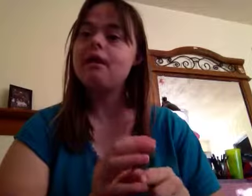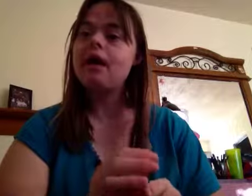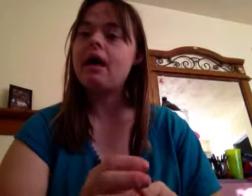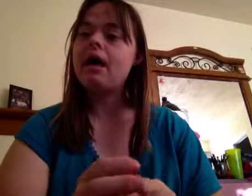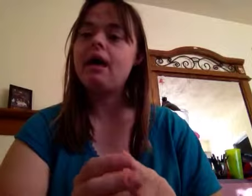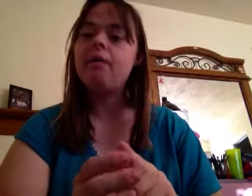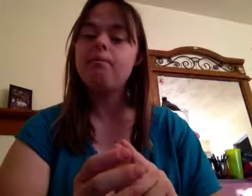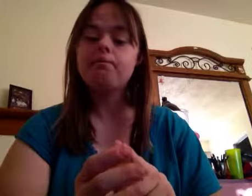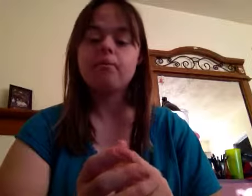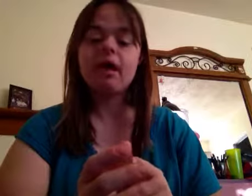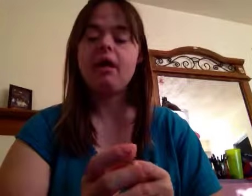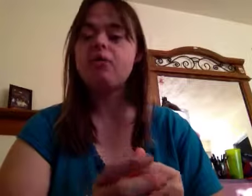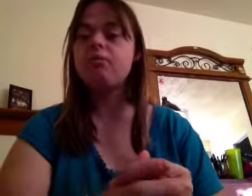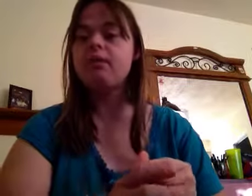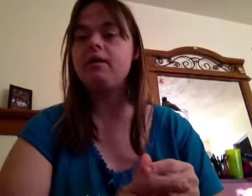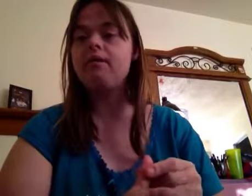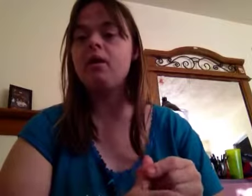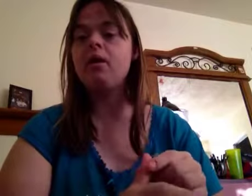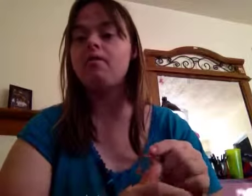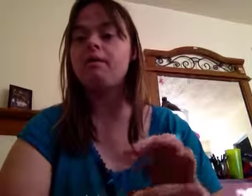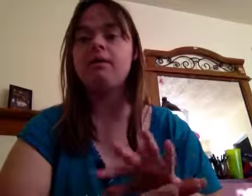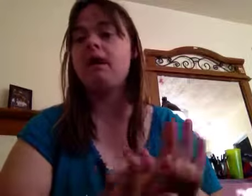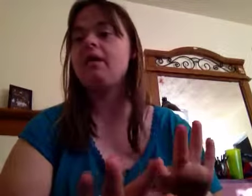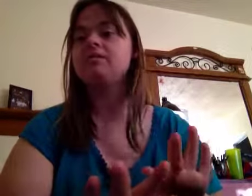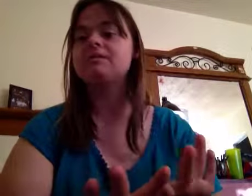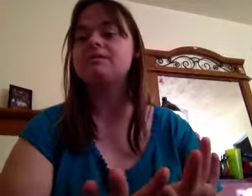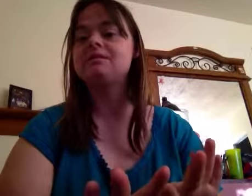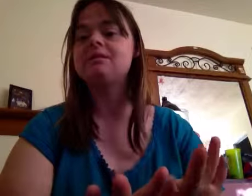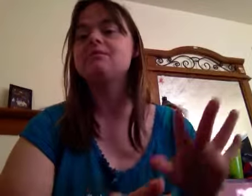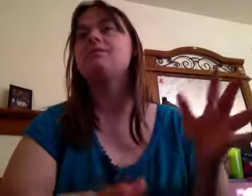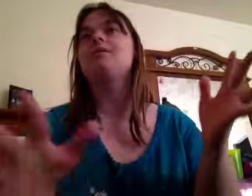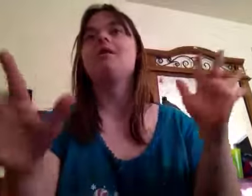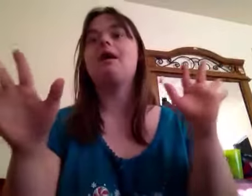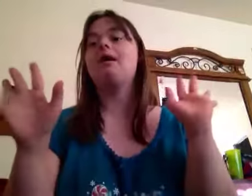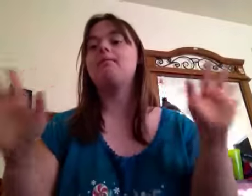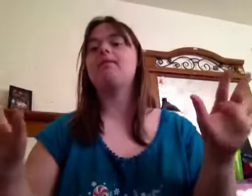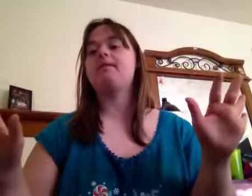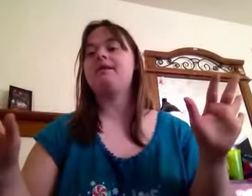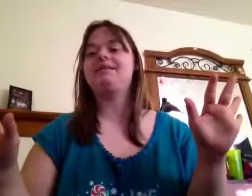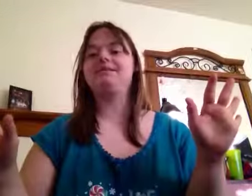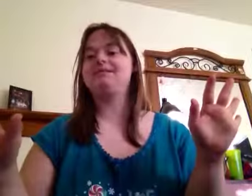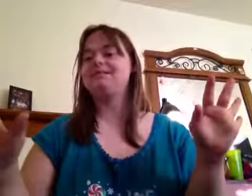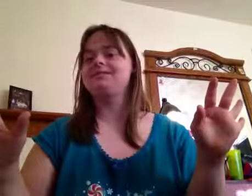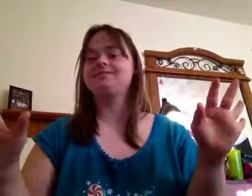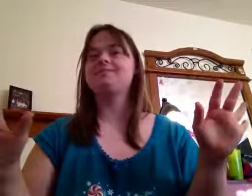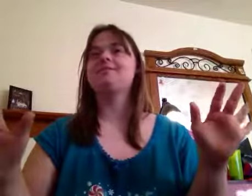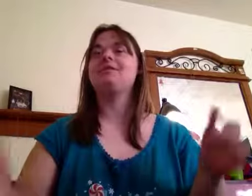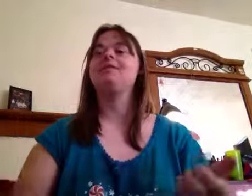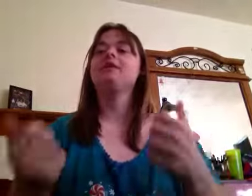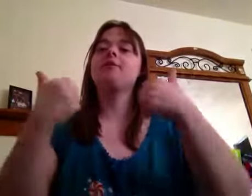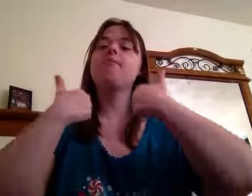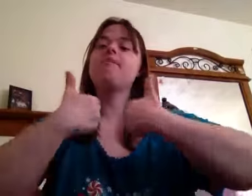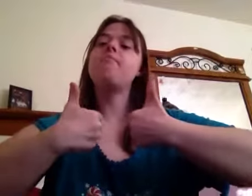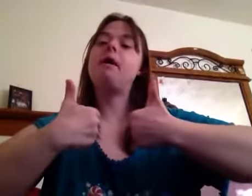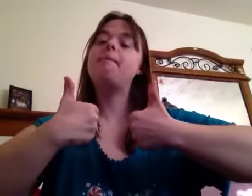I, I also believe in all fairy tales. So, I'm on the nice list. Give me a thumbs up.